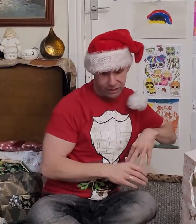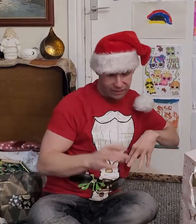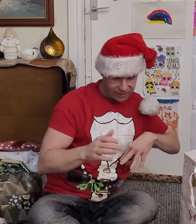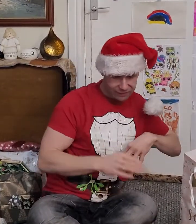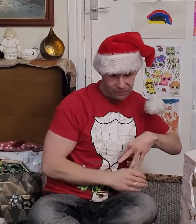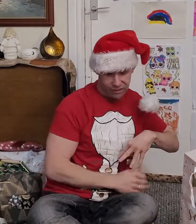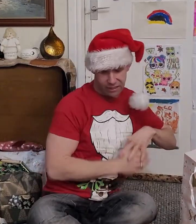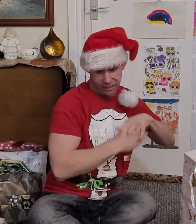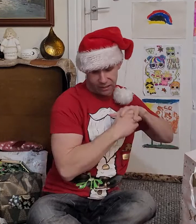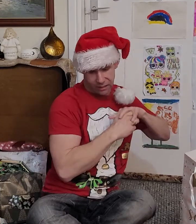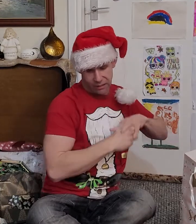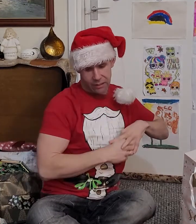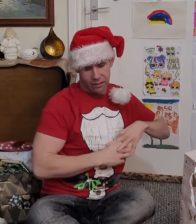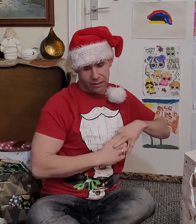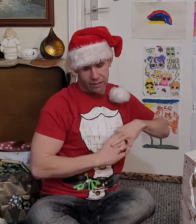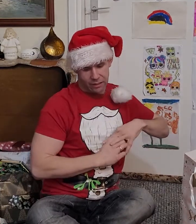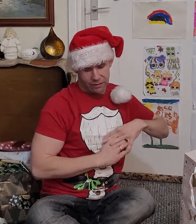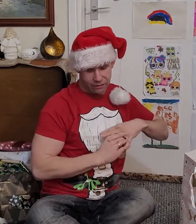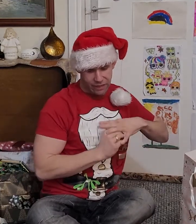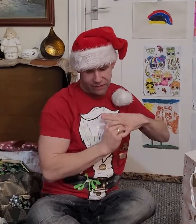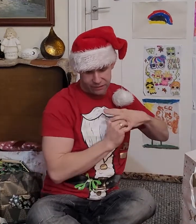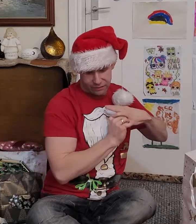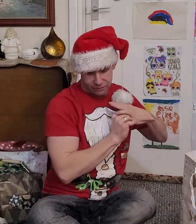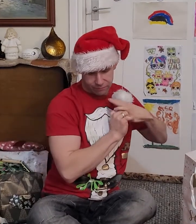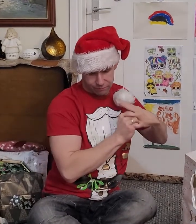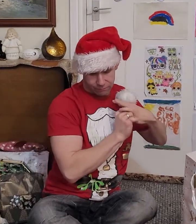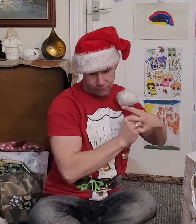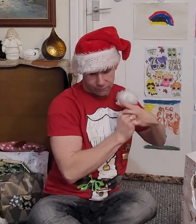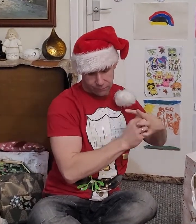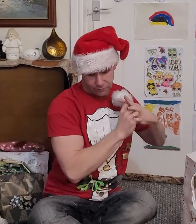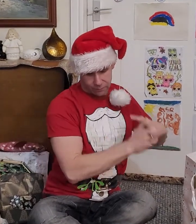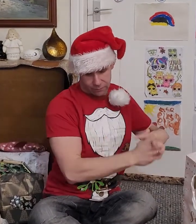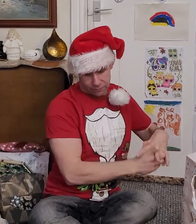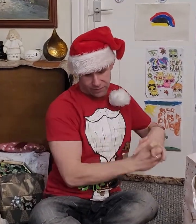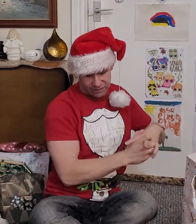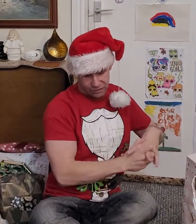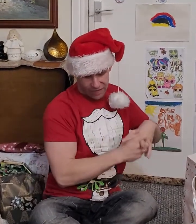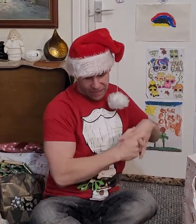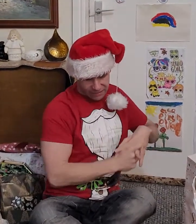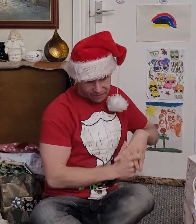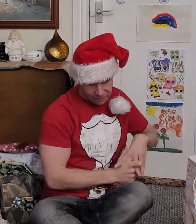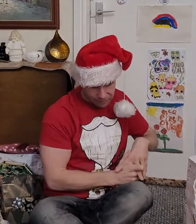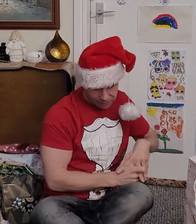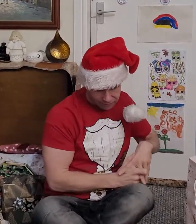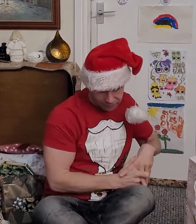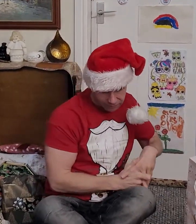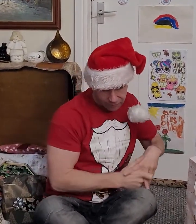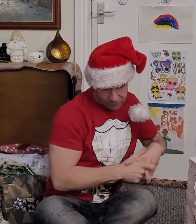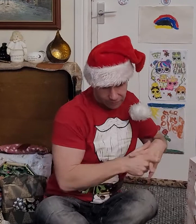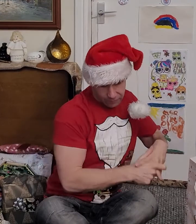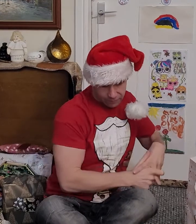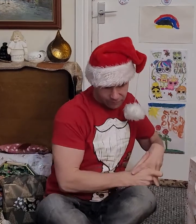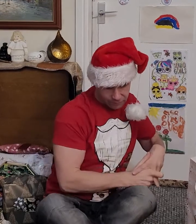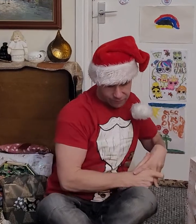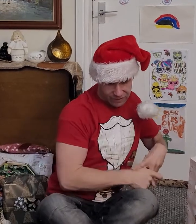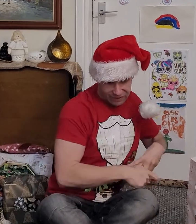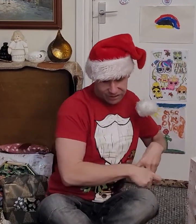Category Now that This is right This is the